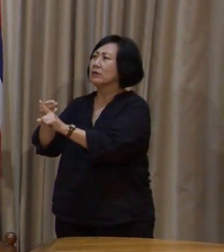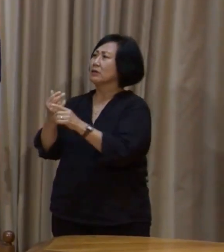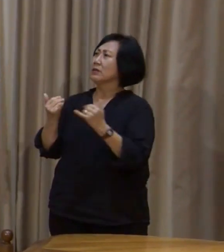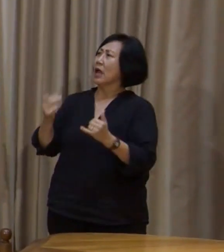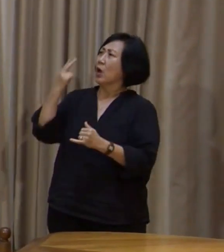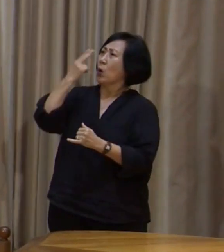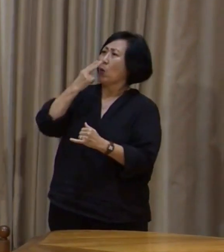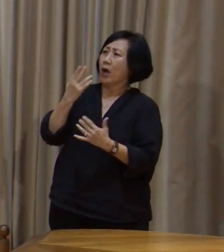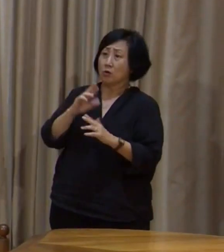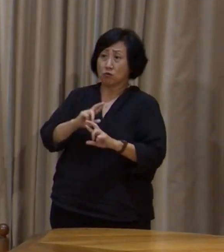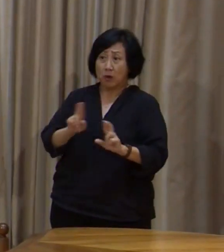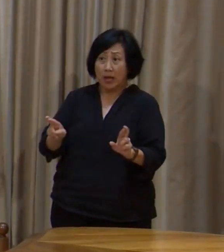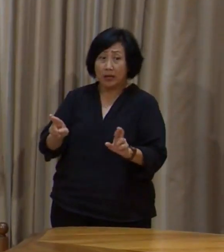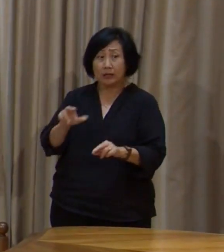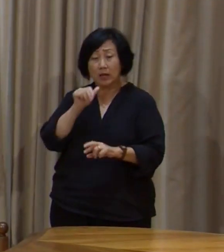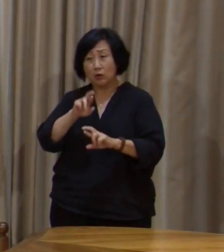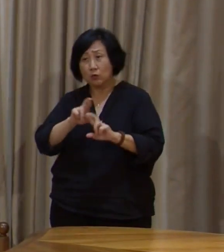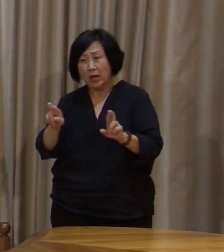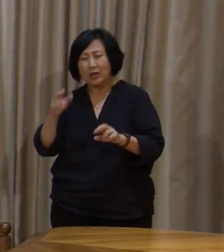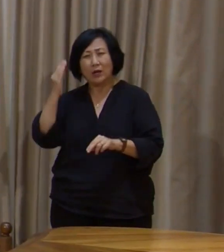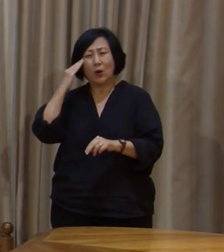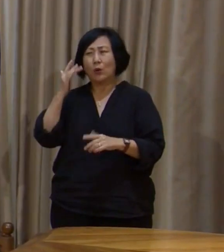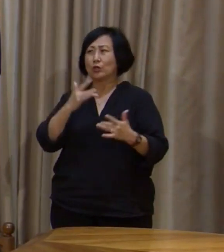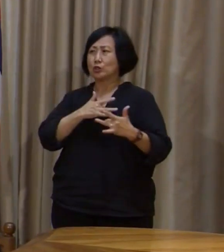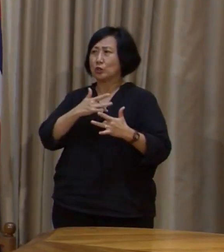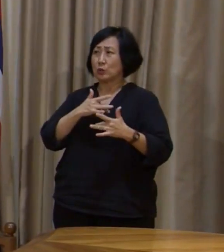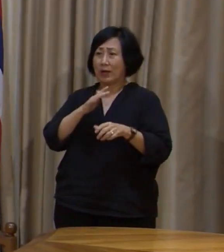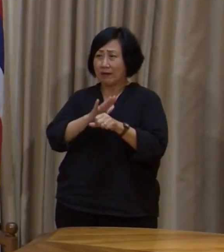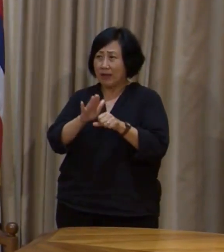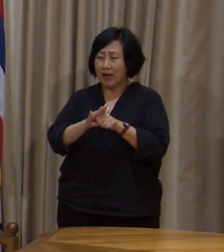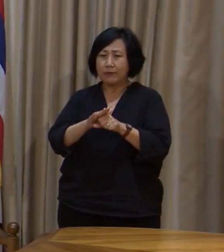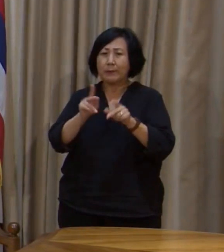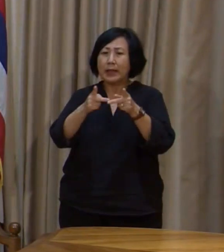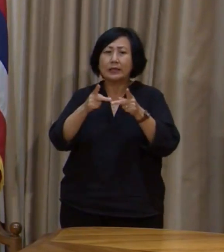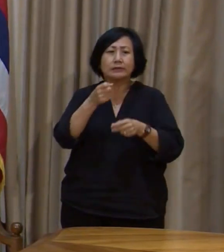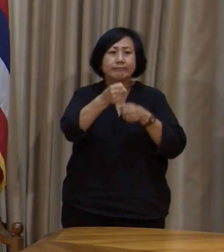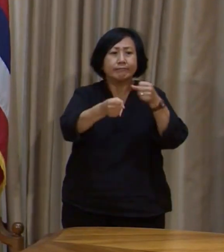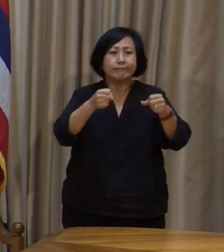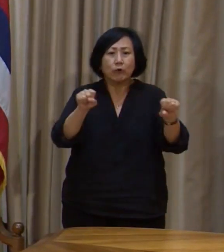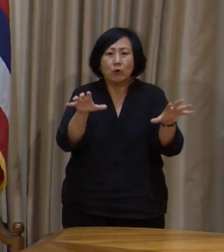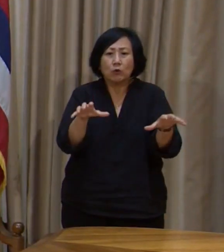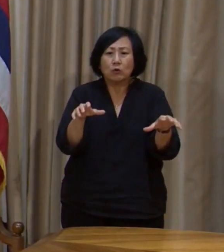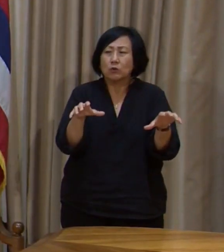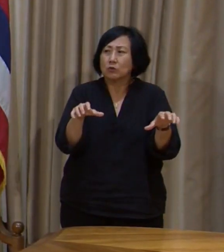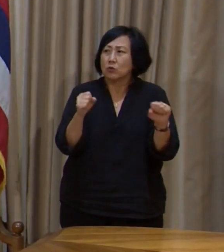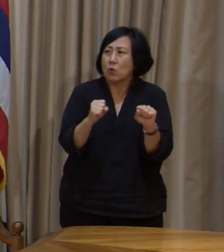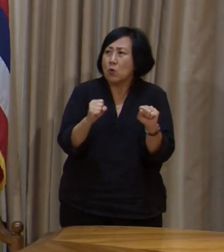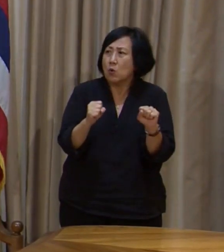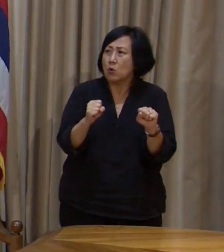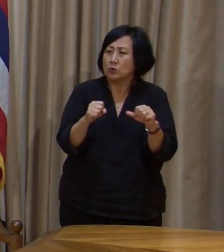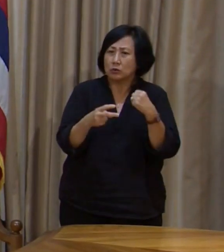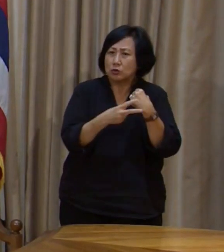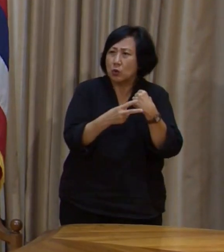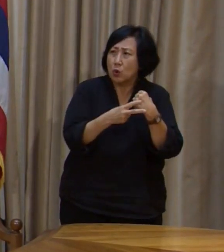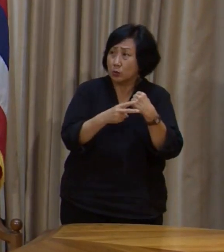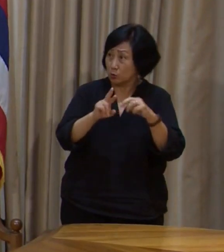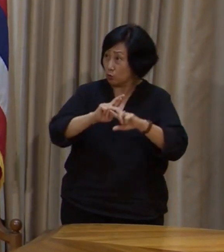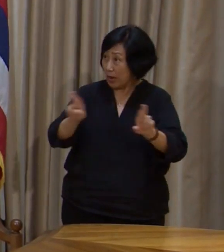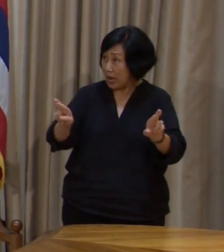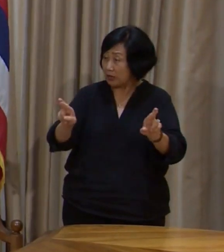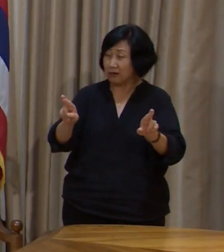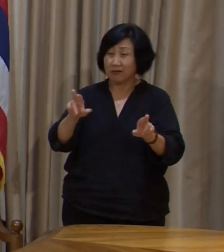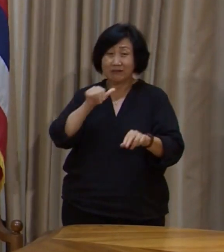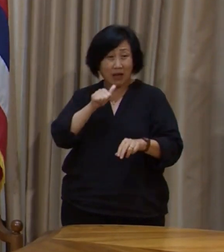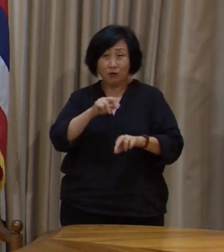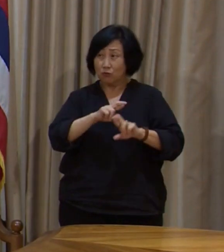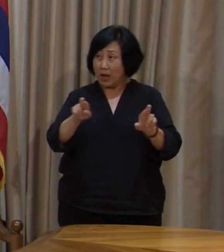now in terms of being ready? I know there's concerns about whether we have enough cold storage and things like that. Do you feel like we're prepared? And if not, are we able